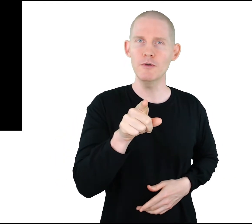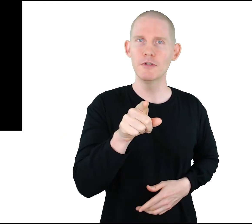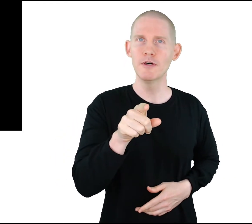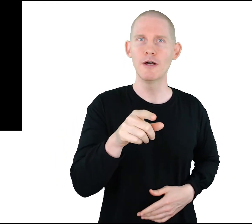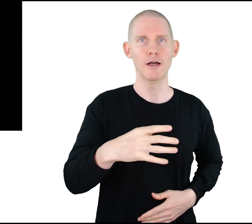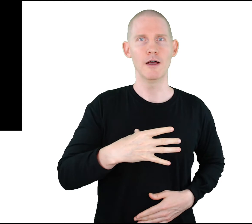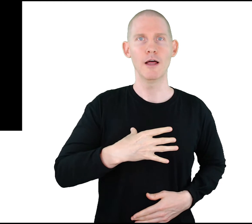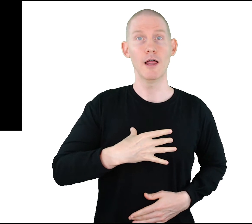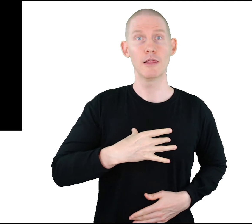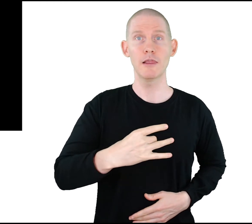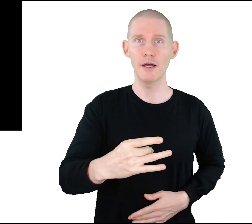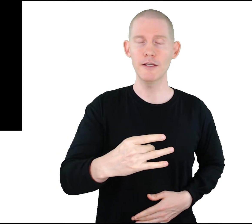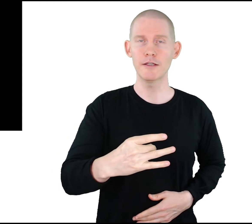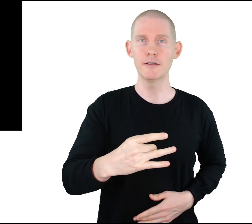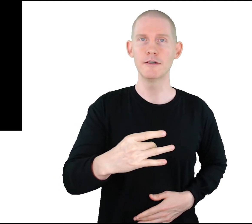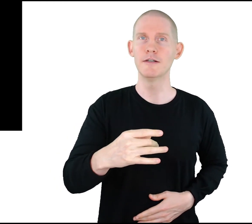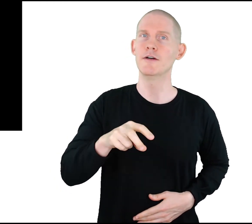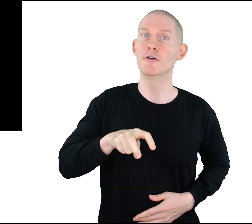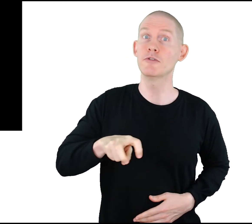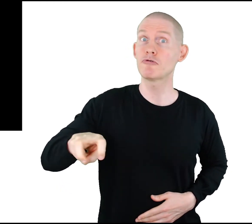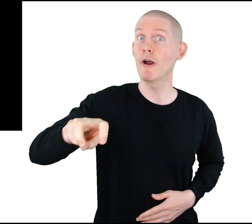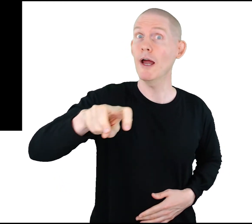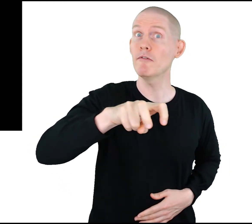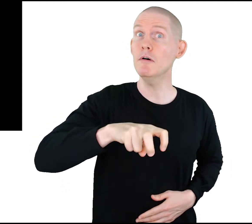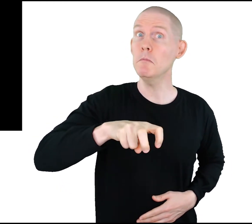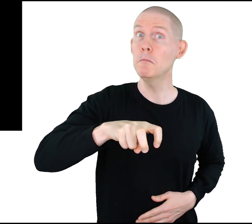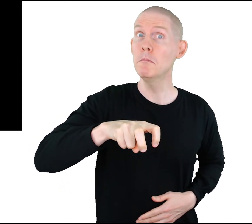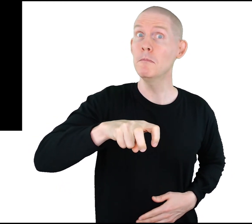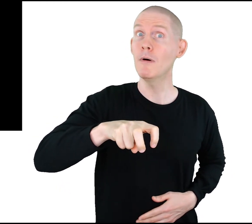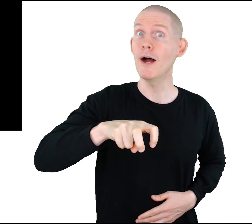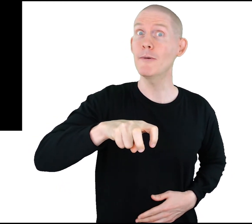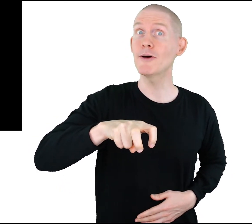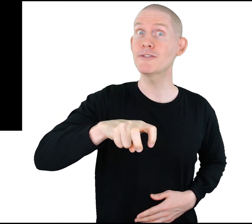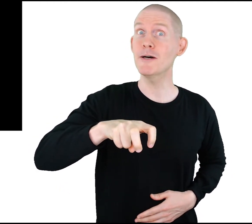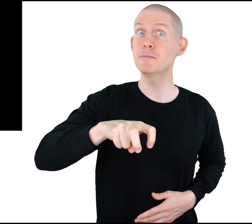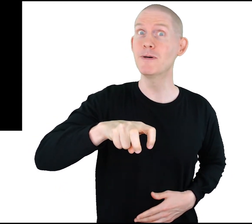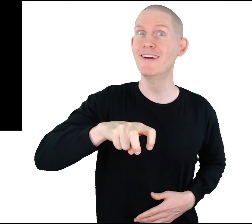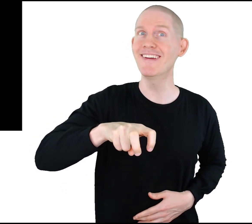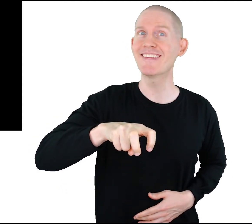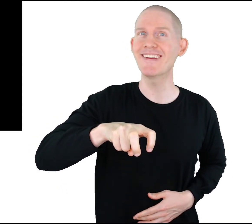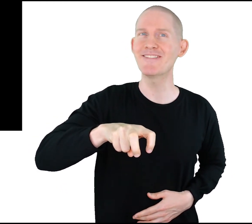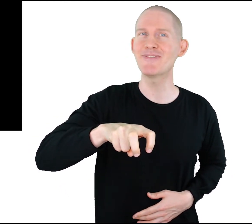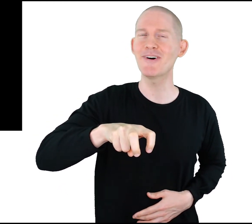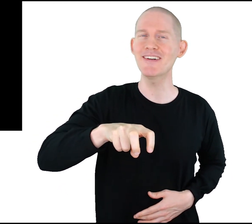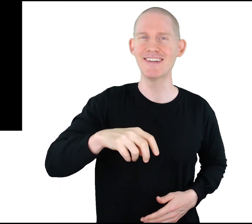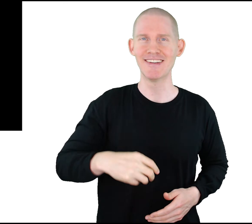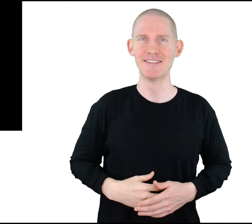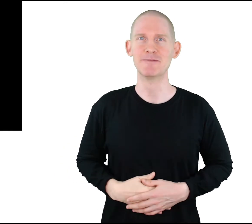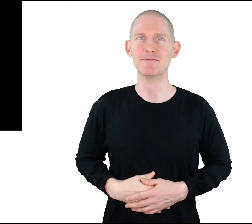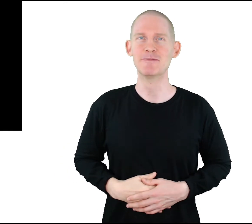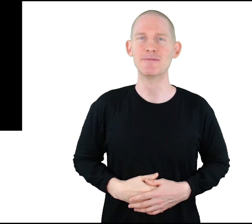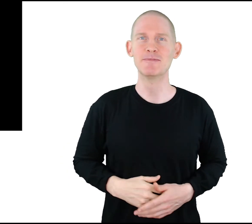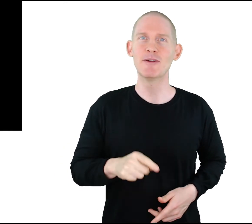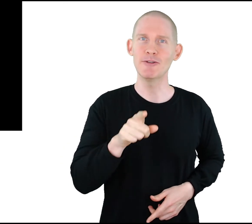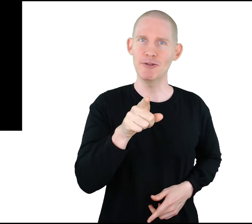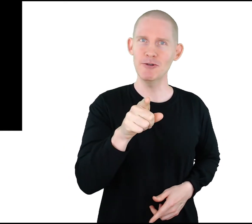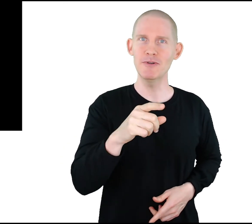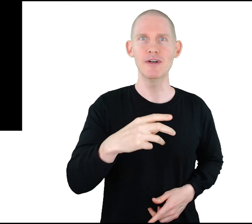like travel. Eyebrows up. Leading forward. You